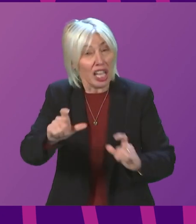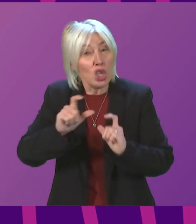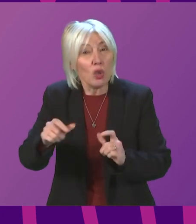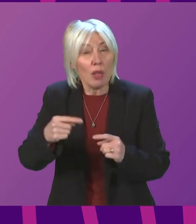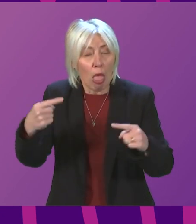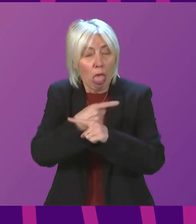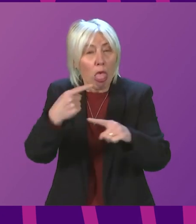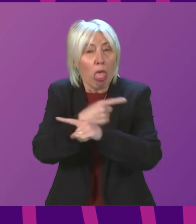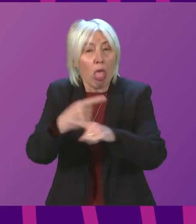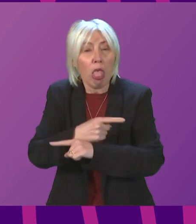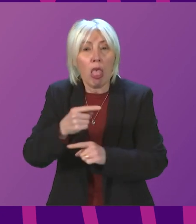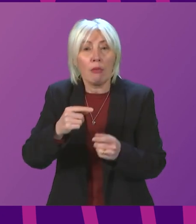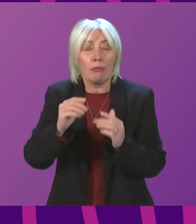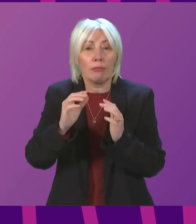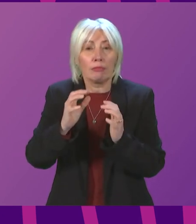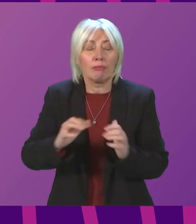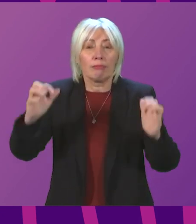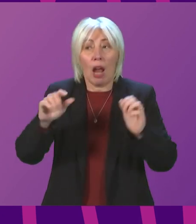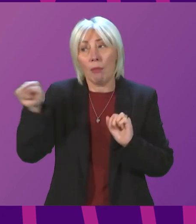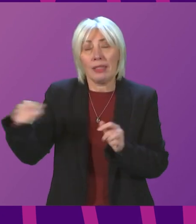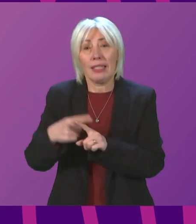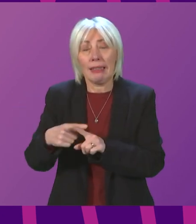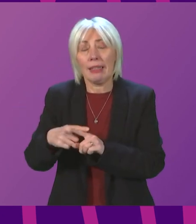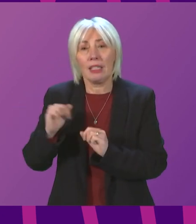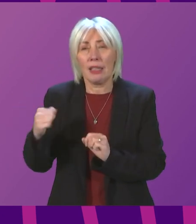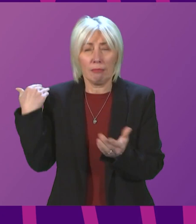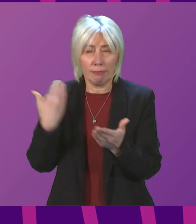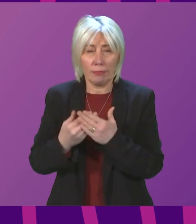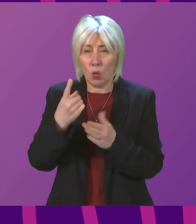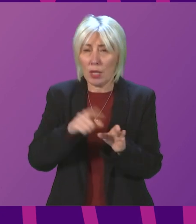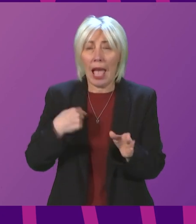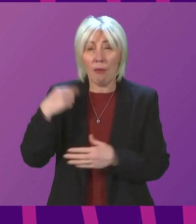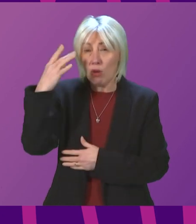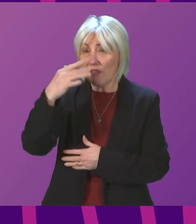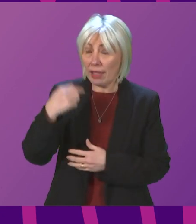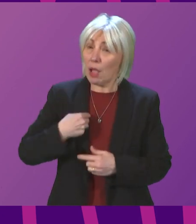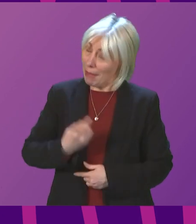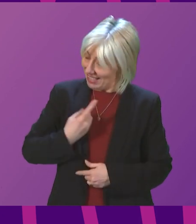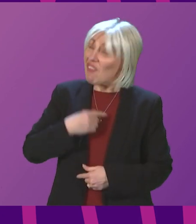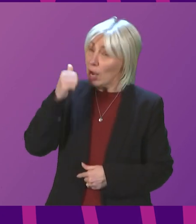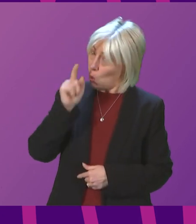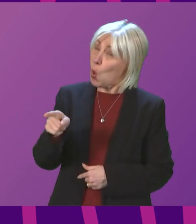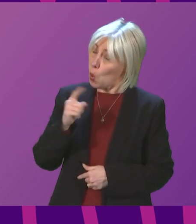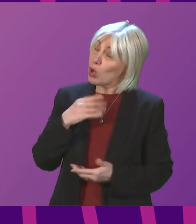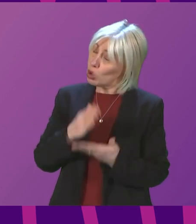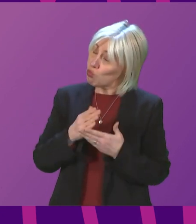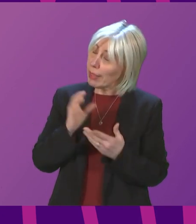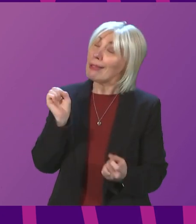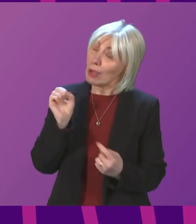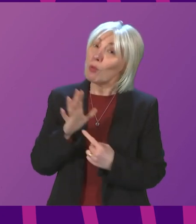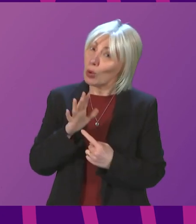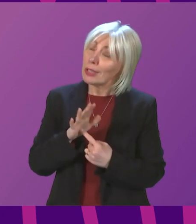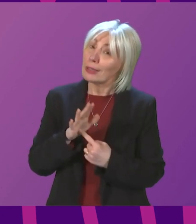it is always important, and I have had cause over the past year or so to reflect very carefully on these things myself. It is really important that